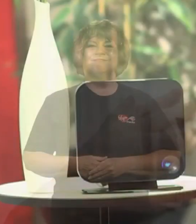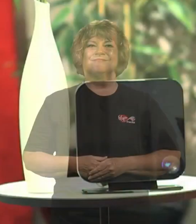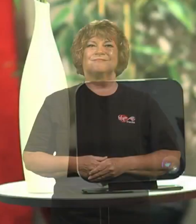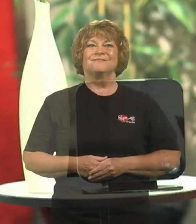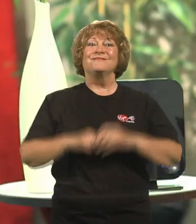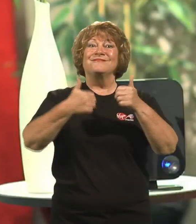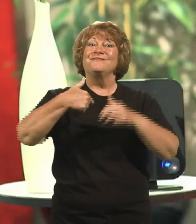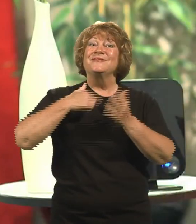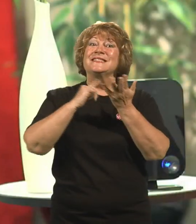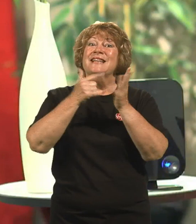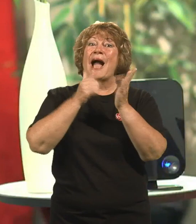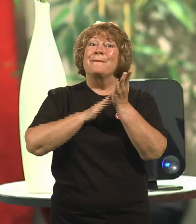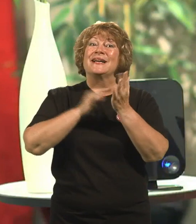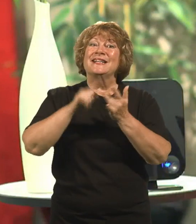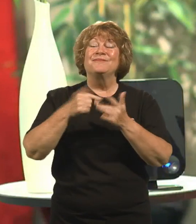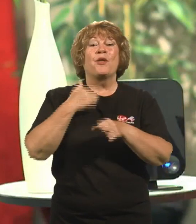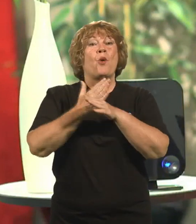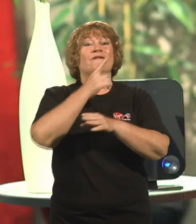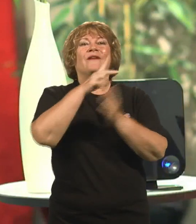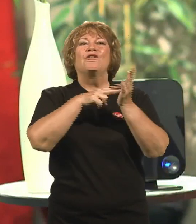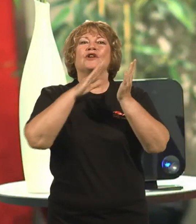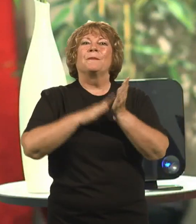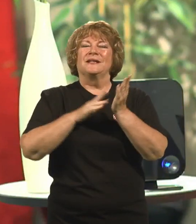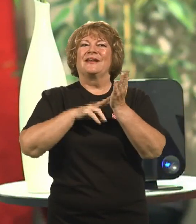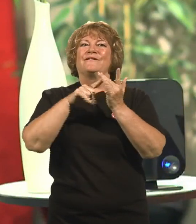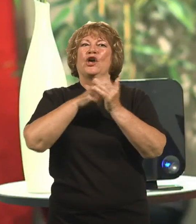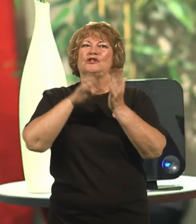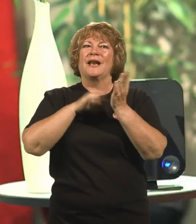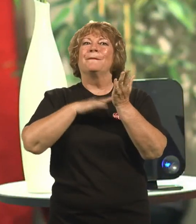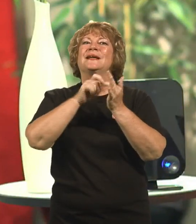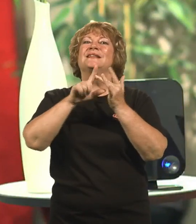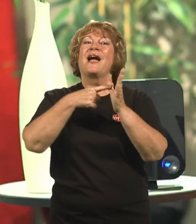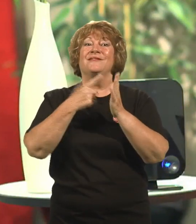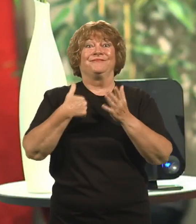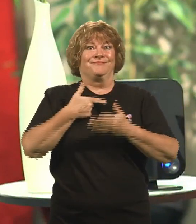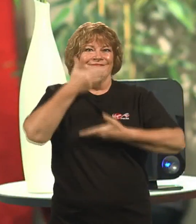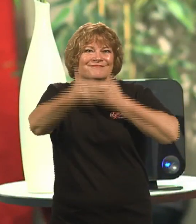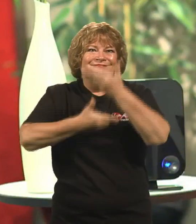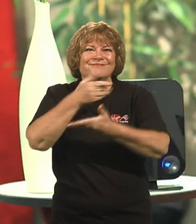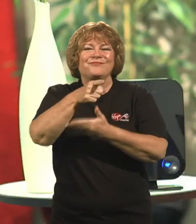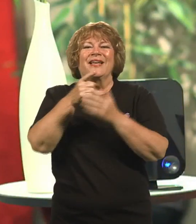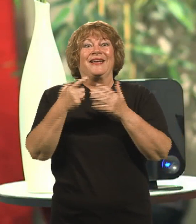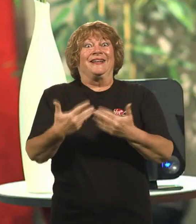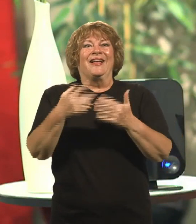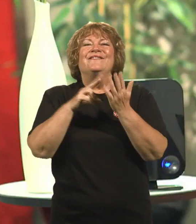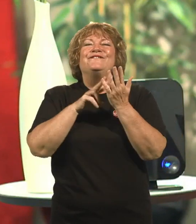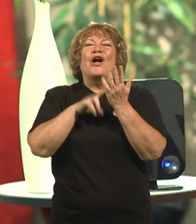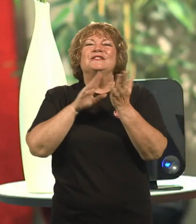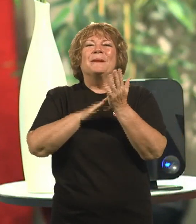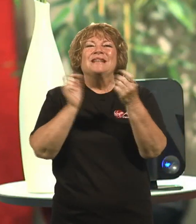Hello my name is Sammy and I work for Virgin Media. Today I'm about to show you how you would connect your existing Virgin Media email address